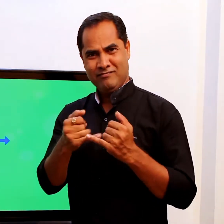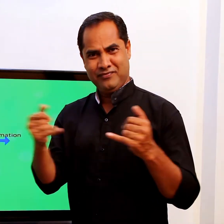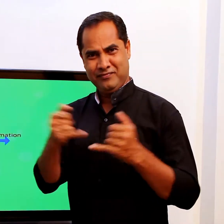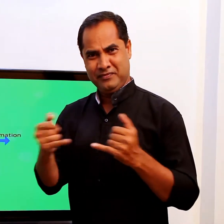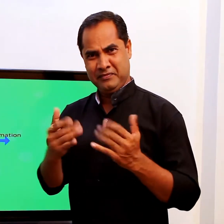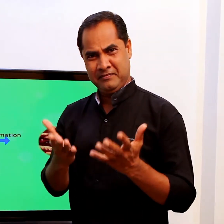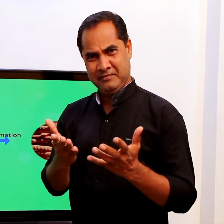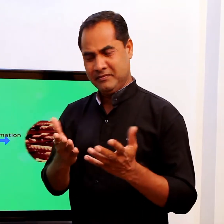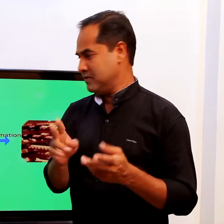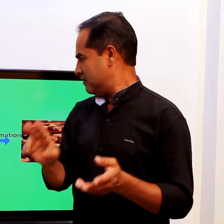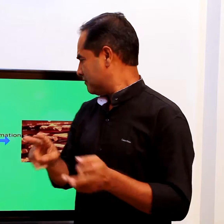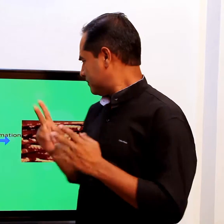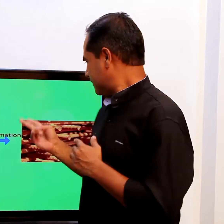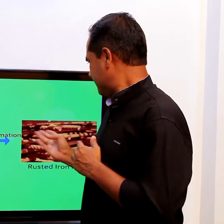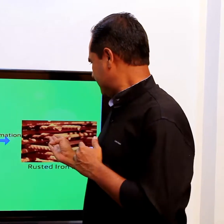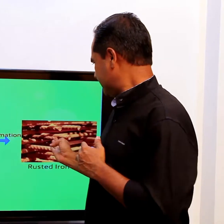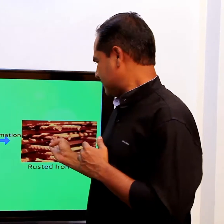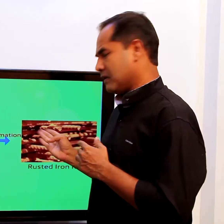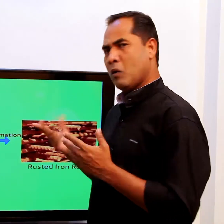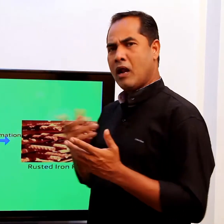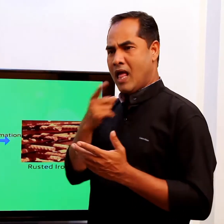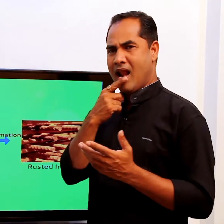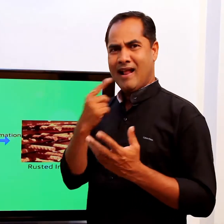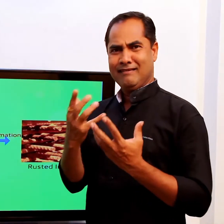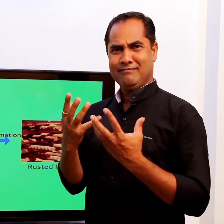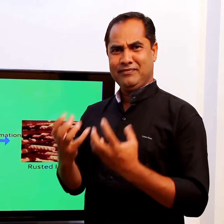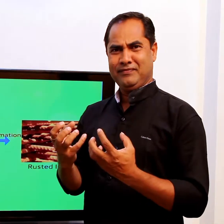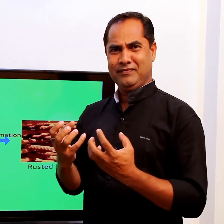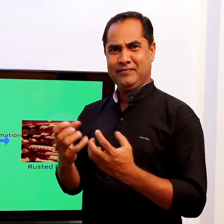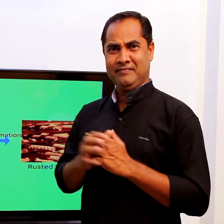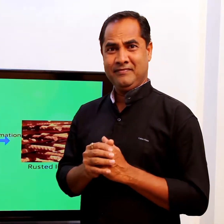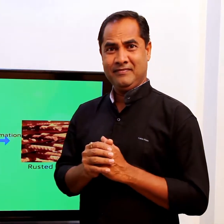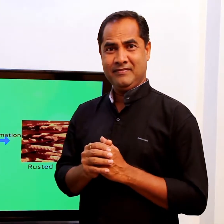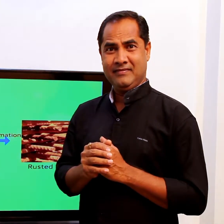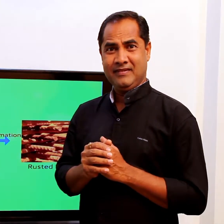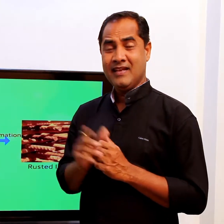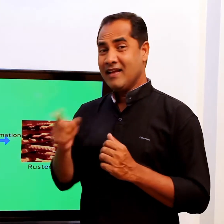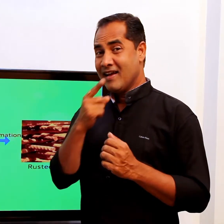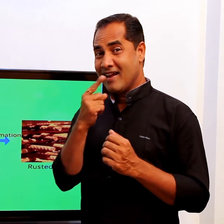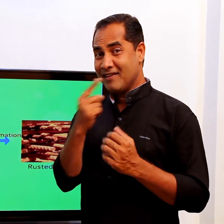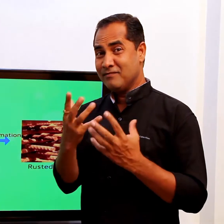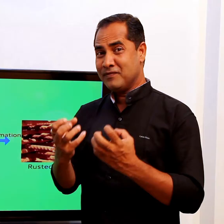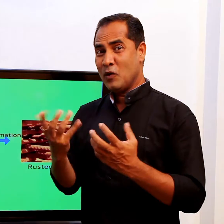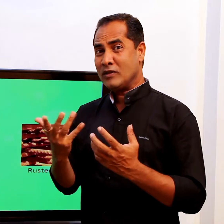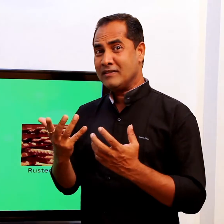That's metal iron rod and what has happened to it has become rusted